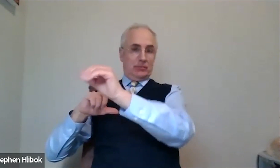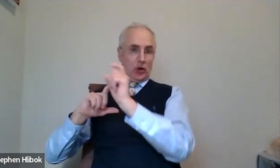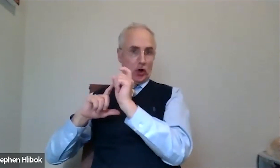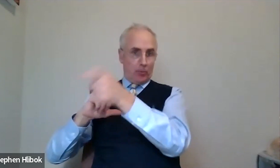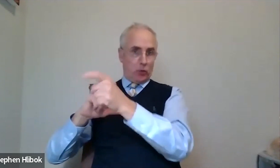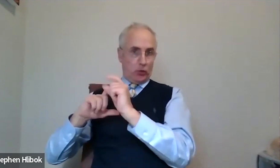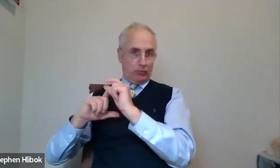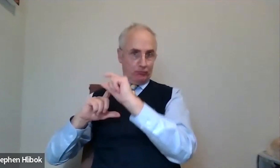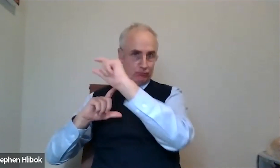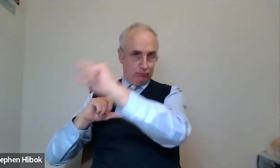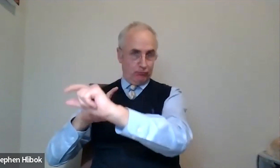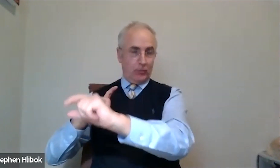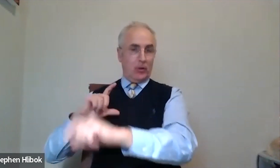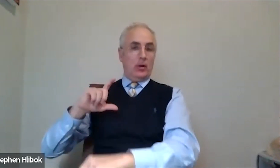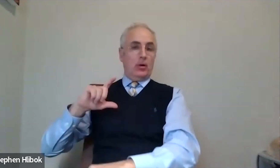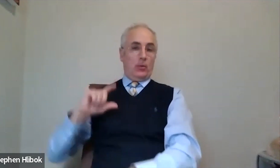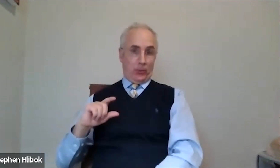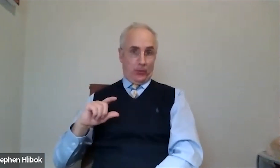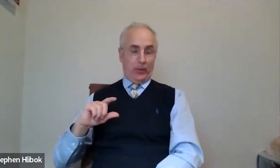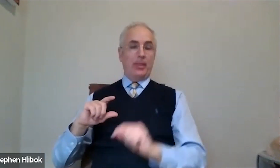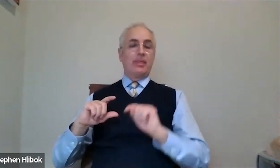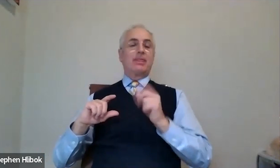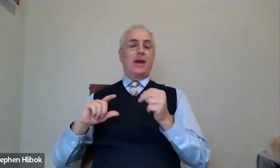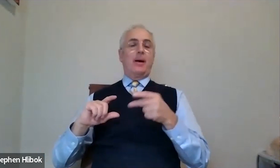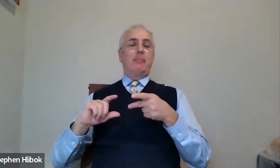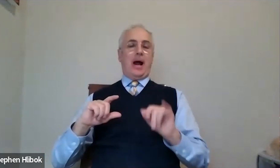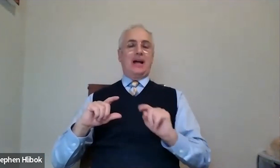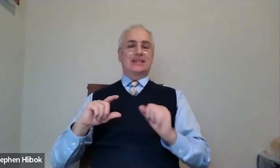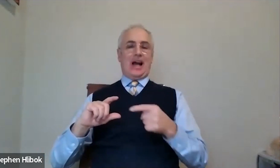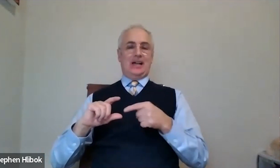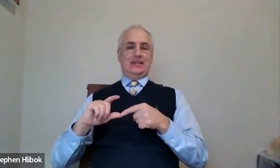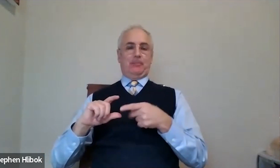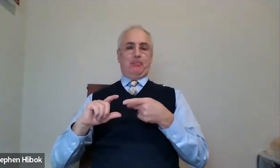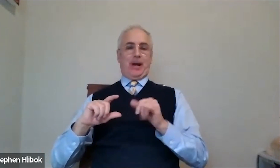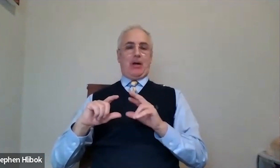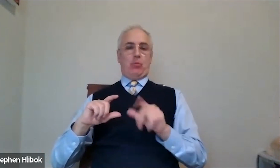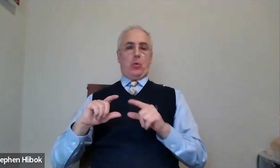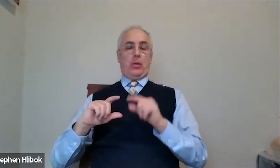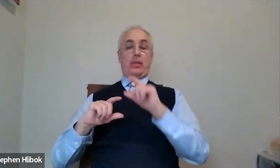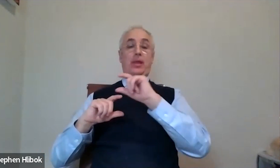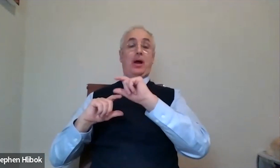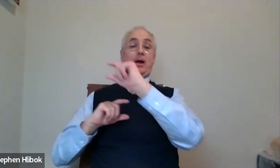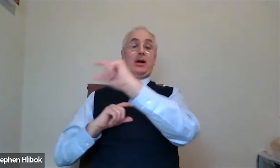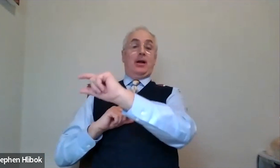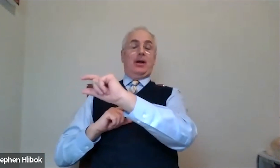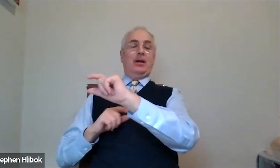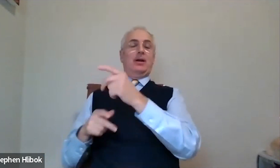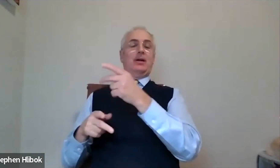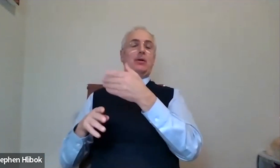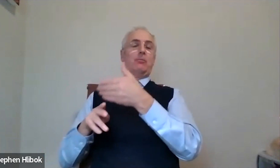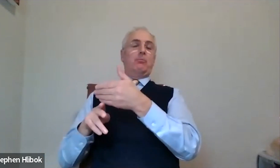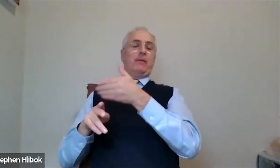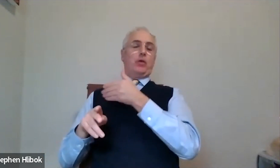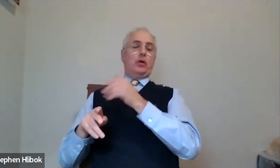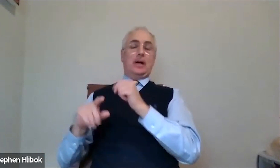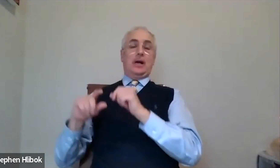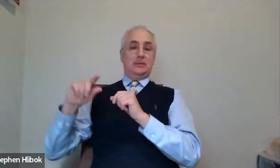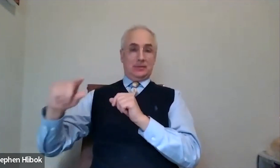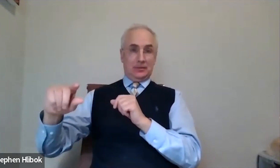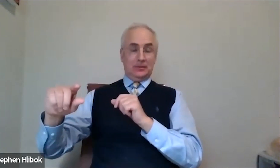So you essentially contribute from the gross, not the net. Taxes are paid from your payroll